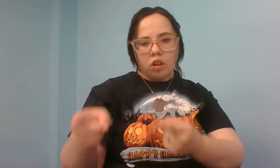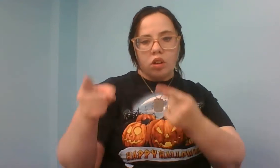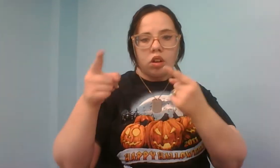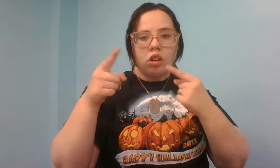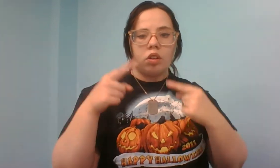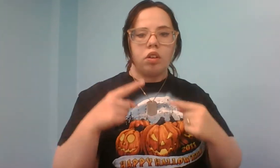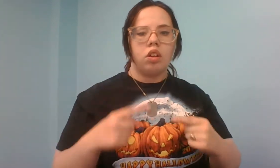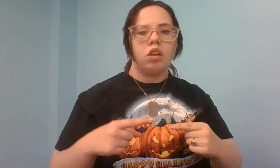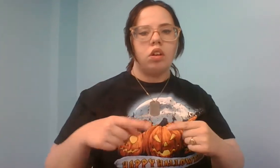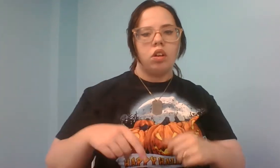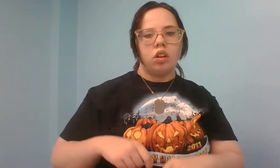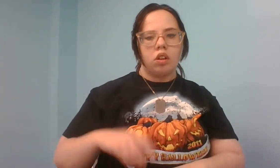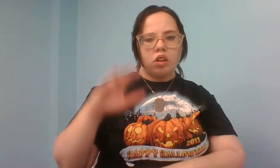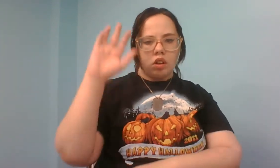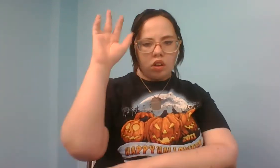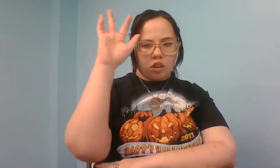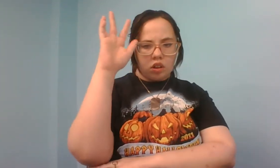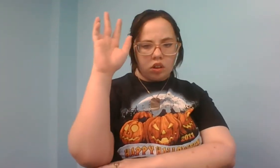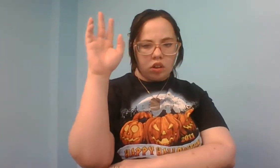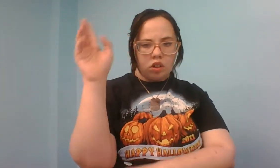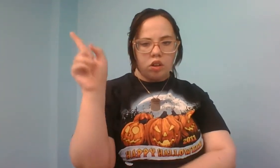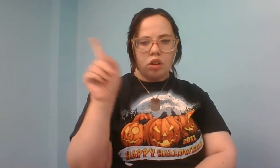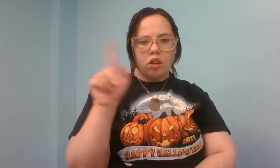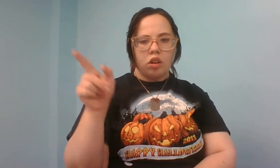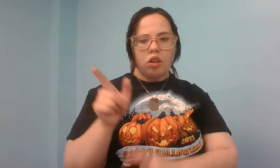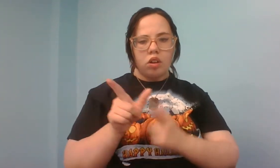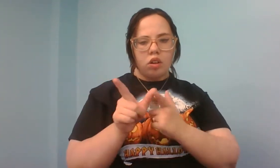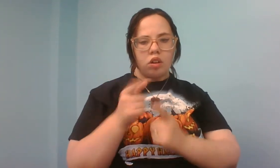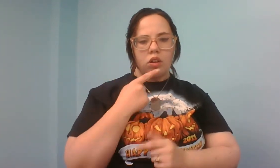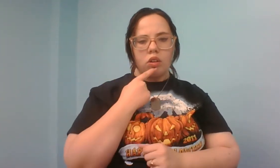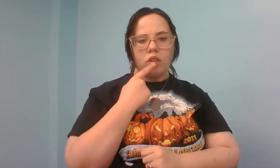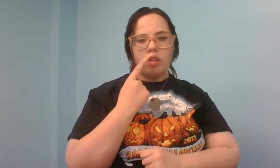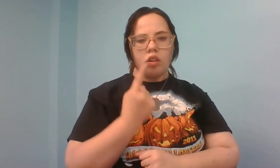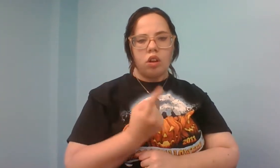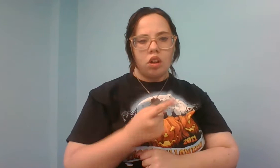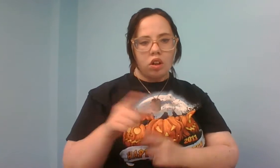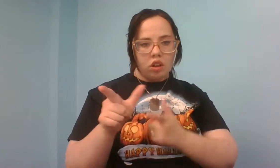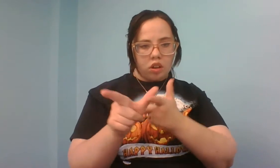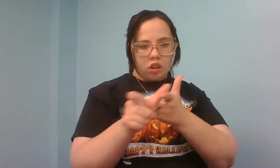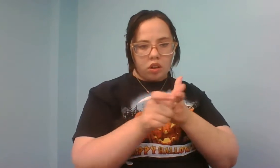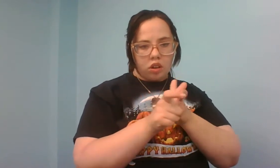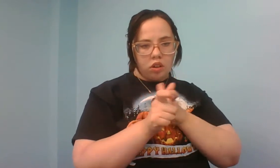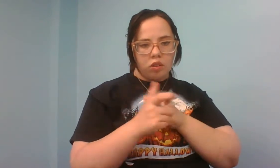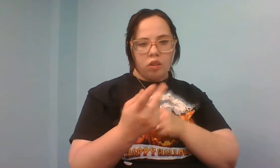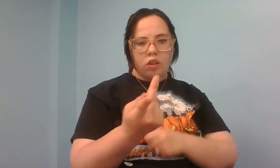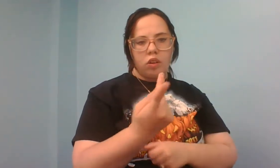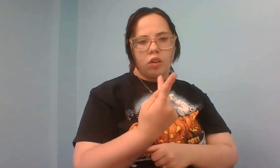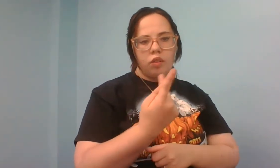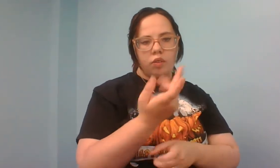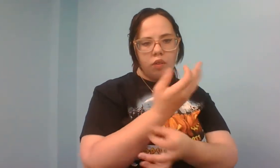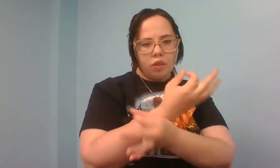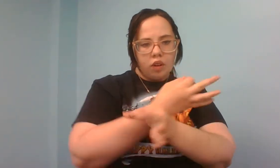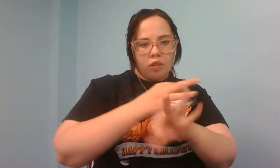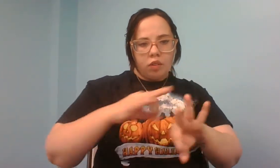coming to the tree? Where I told you to run, so we'd both be free